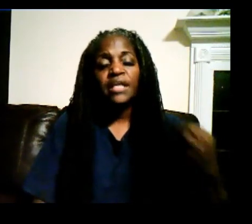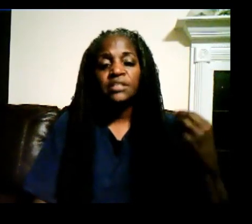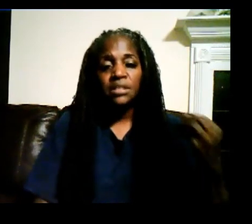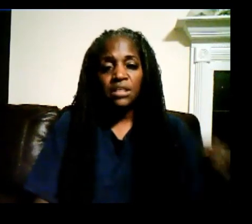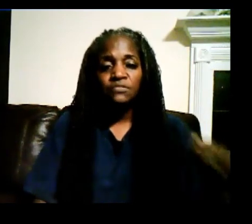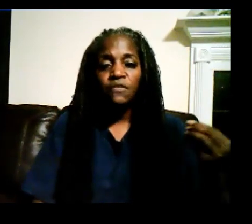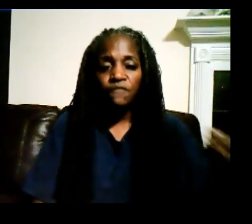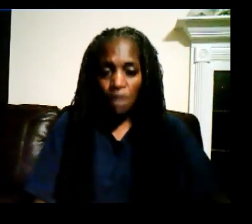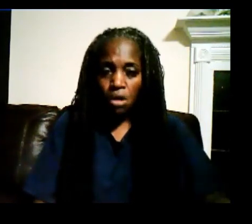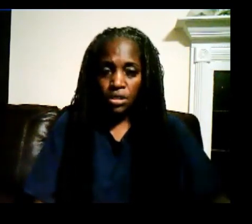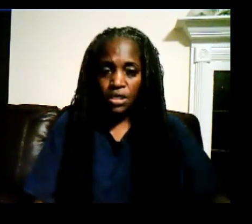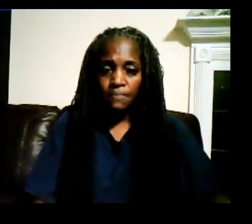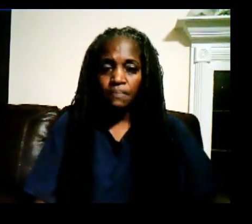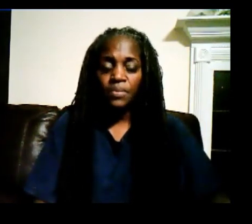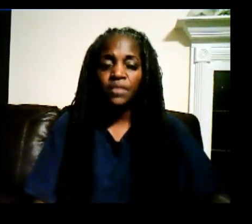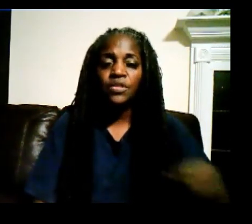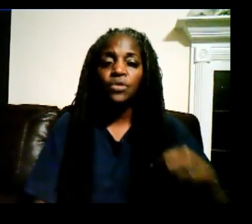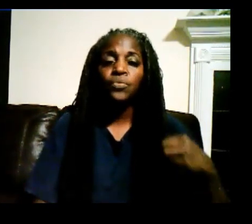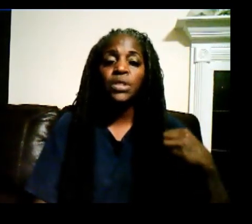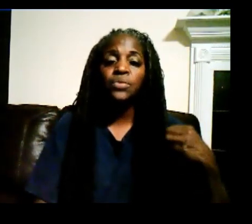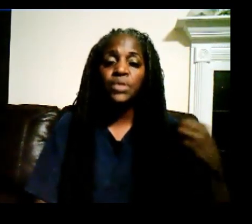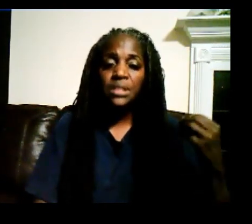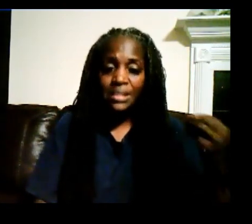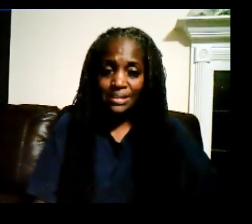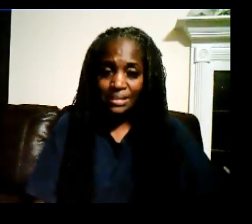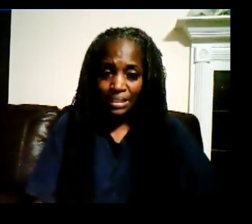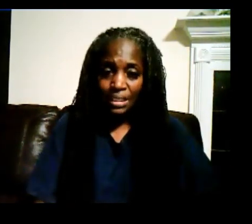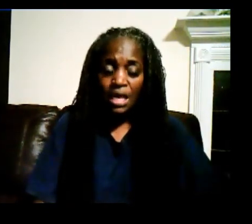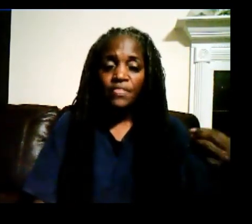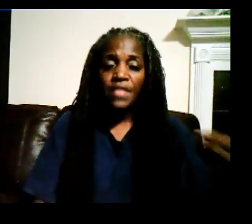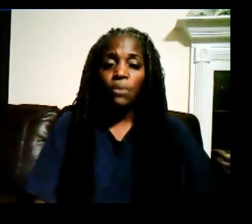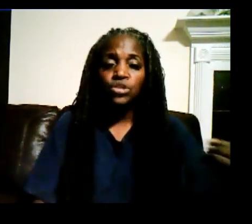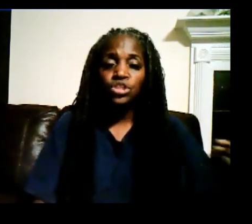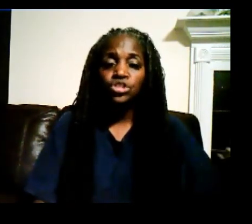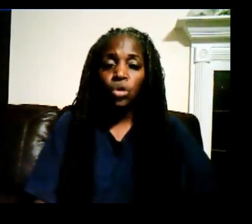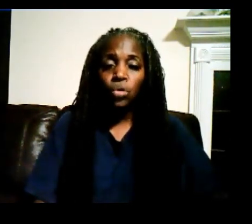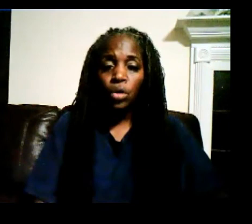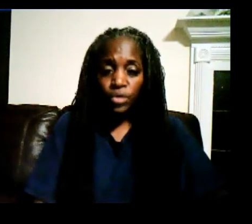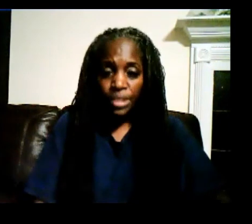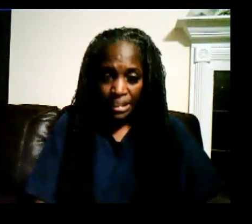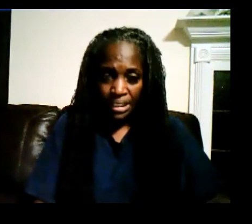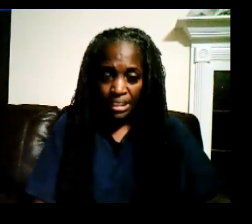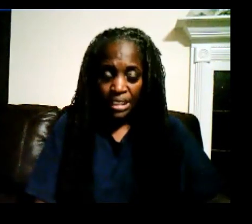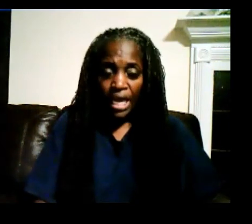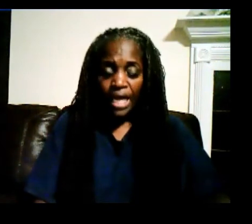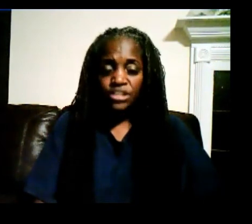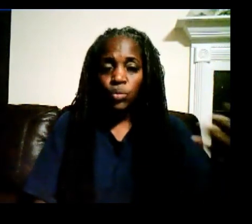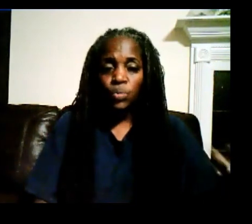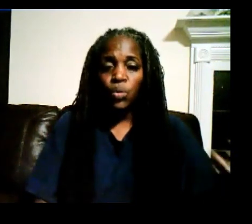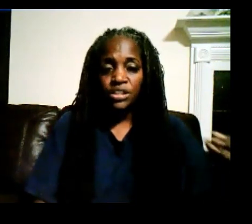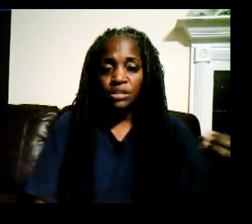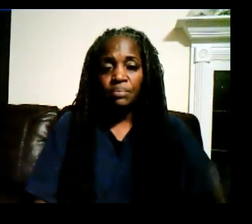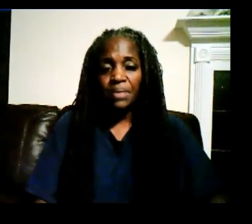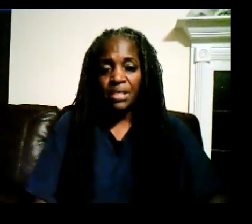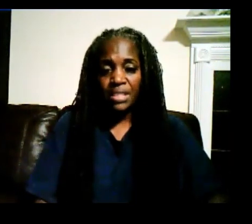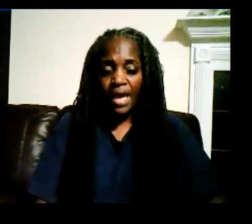as the leaves are falling, they're really releasing that which is no longer needed. And so we want to mimic that